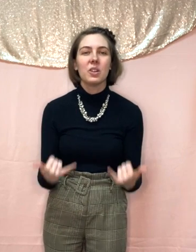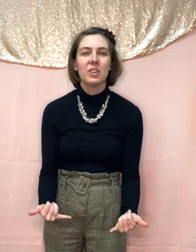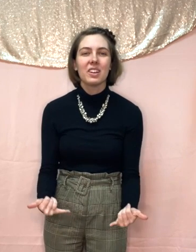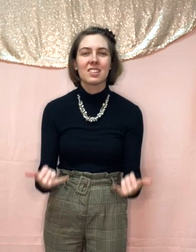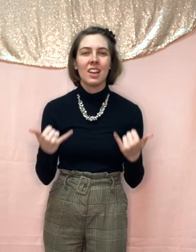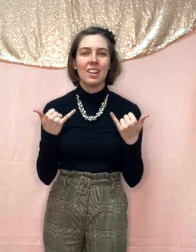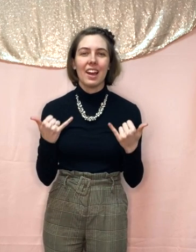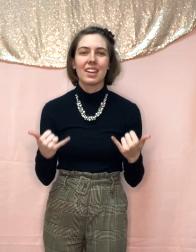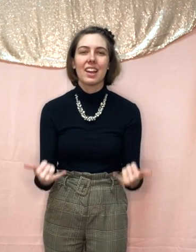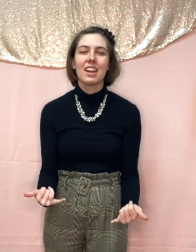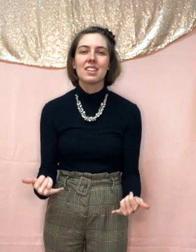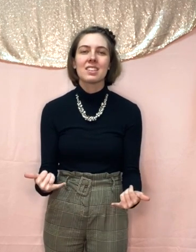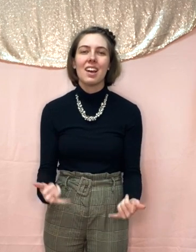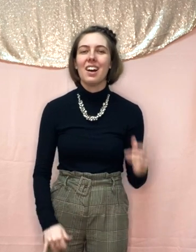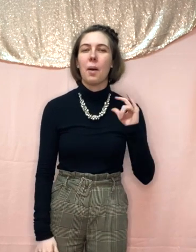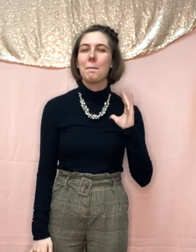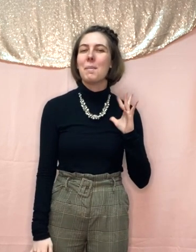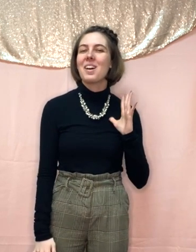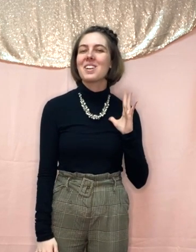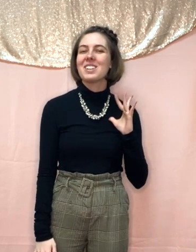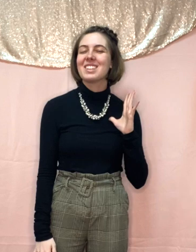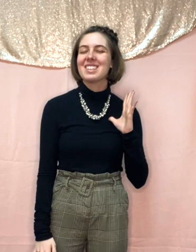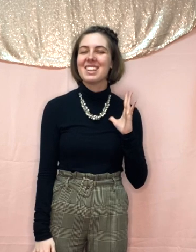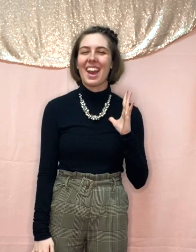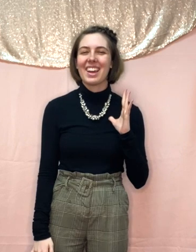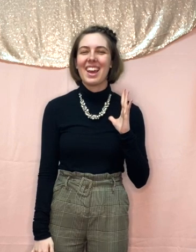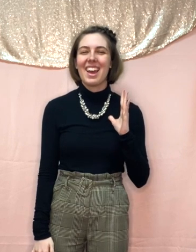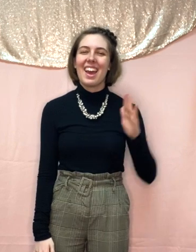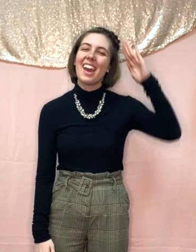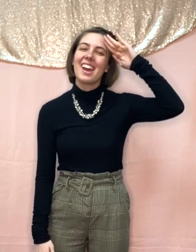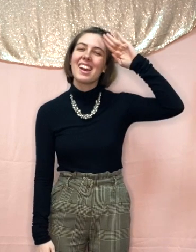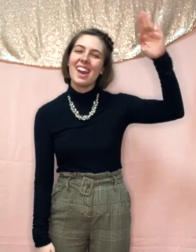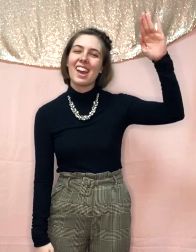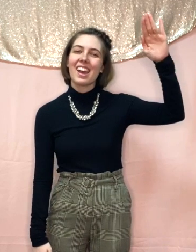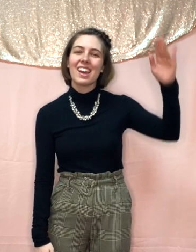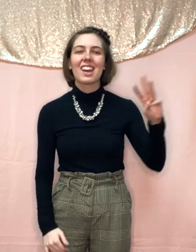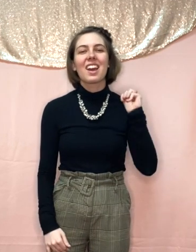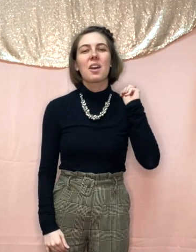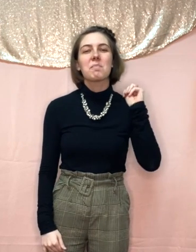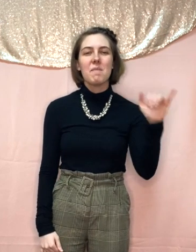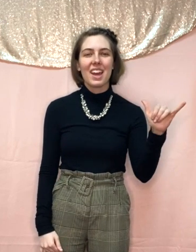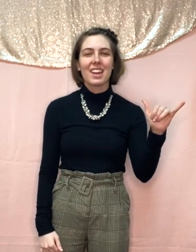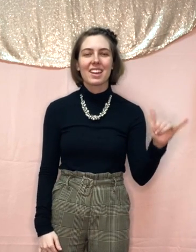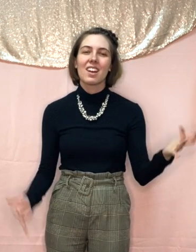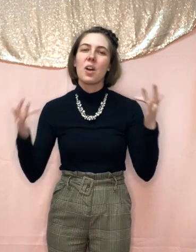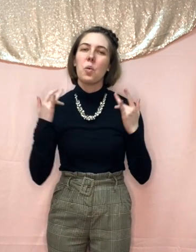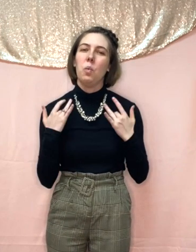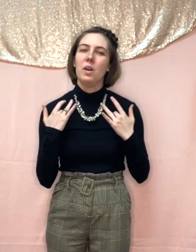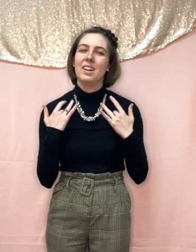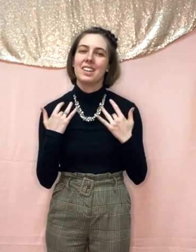Looks like it's a marvelous day. Hey, Hey, May,